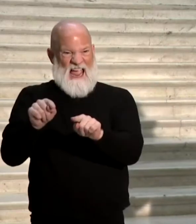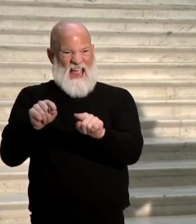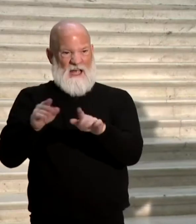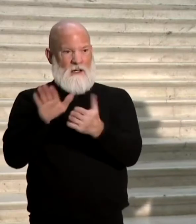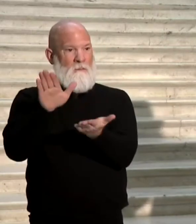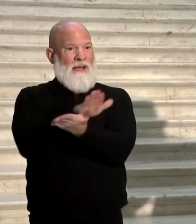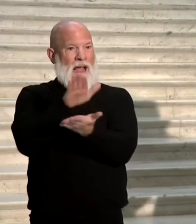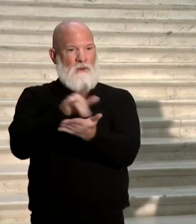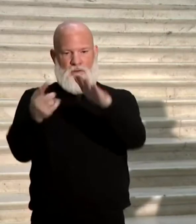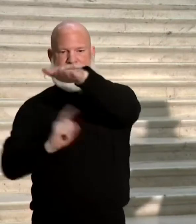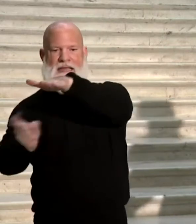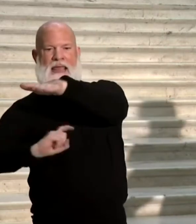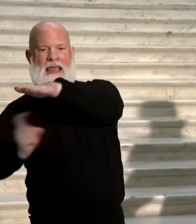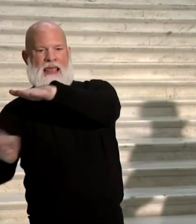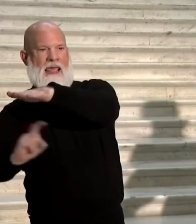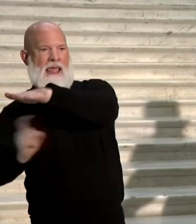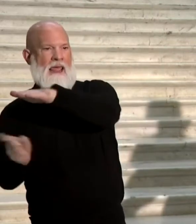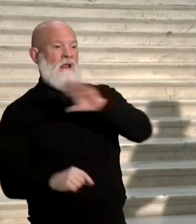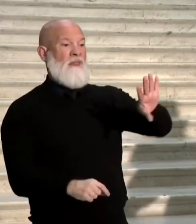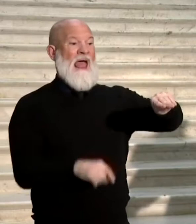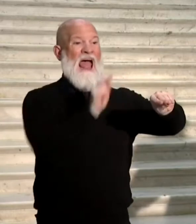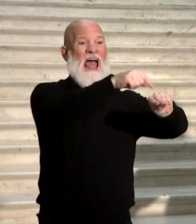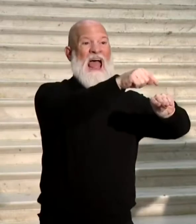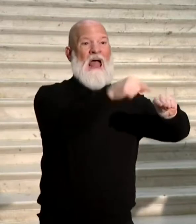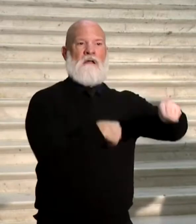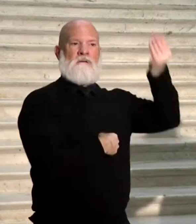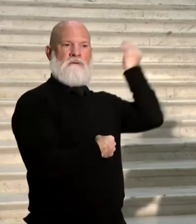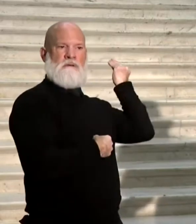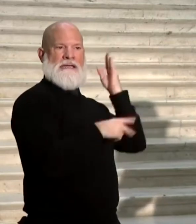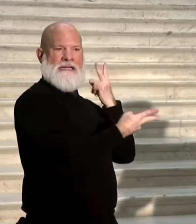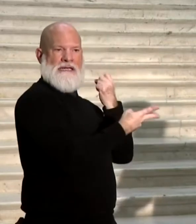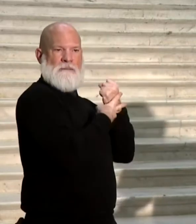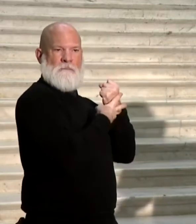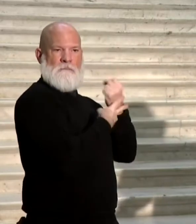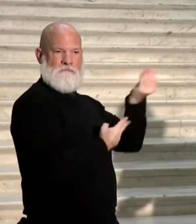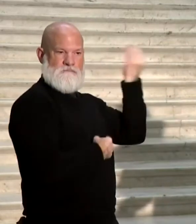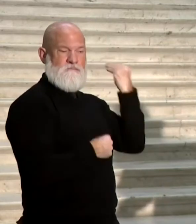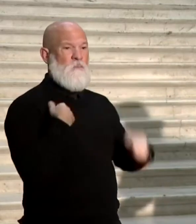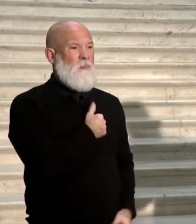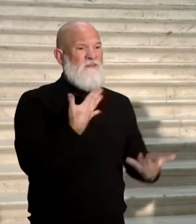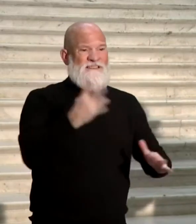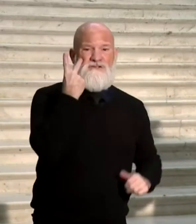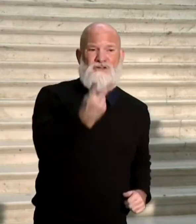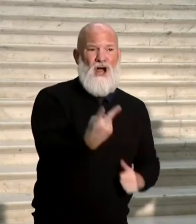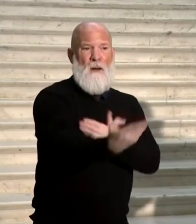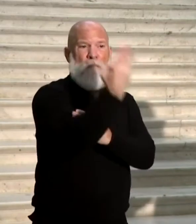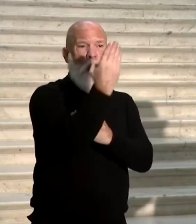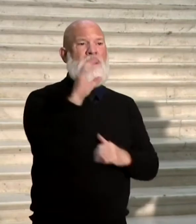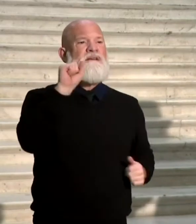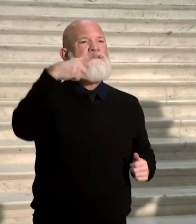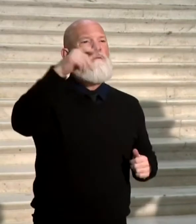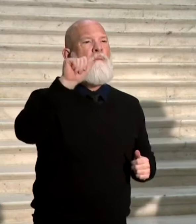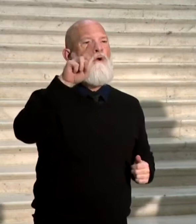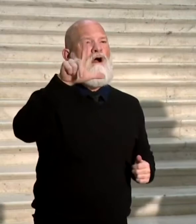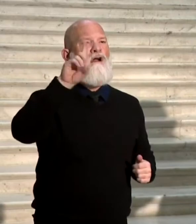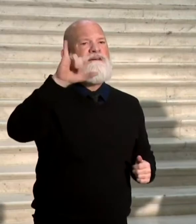If a ballot marking device goes down or wasn't used, which is the case we saw in the morning in Spalding County on Election Day, they would use the